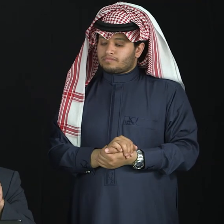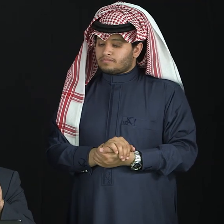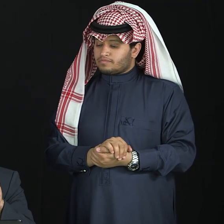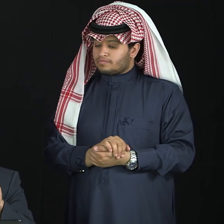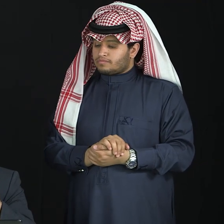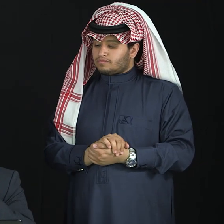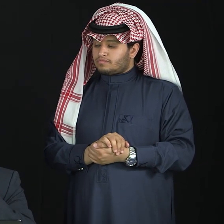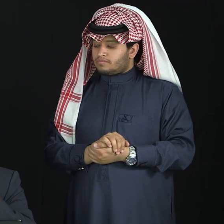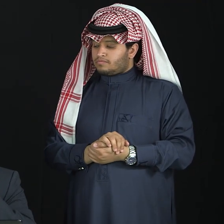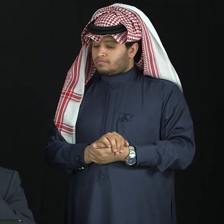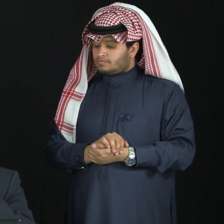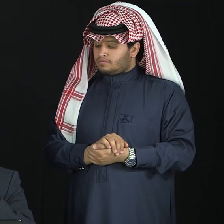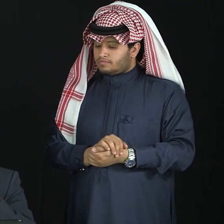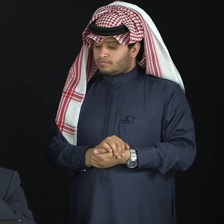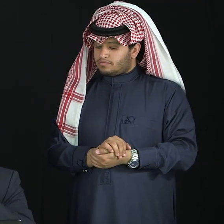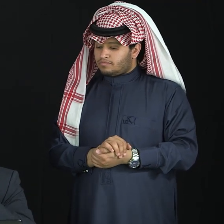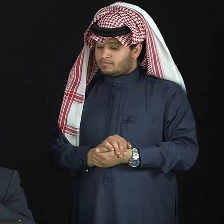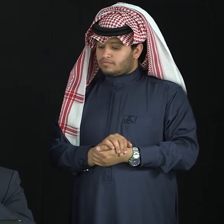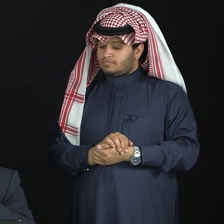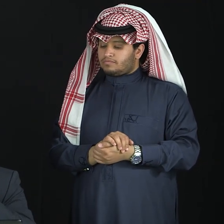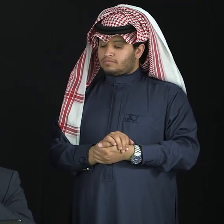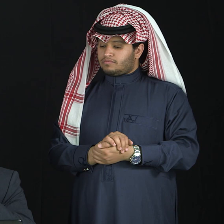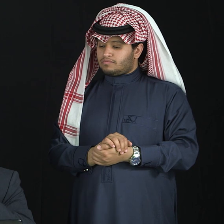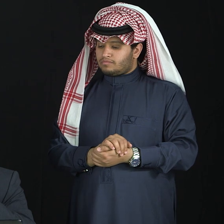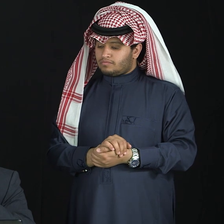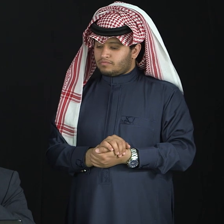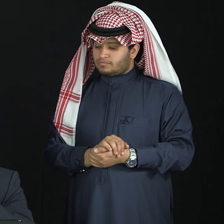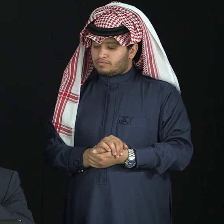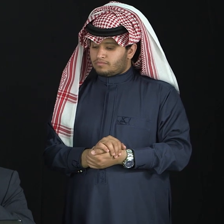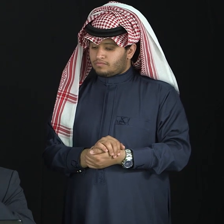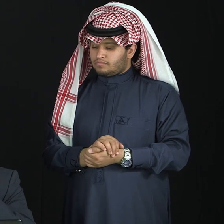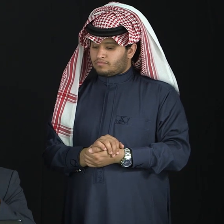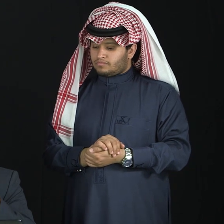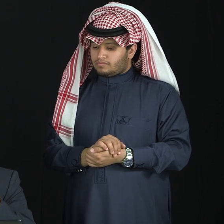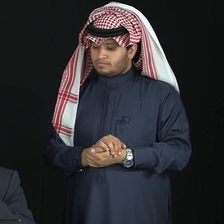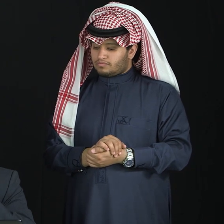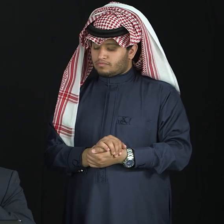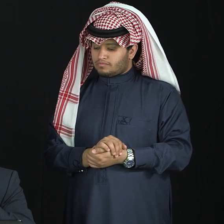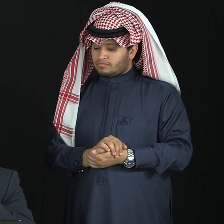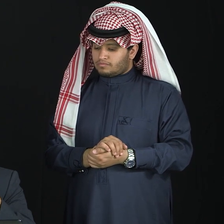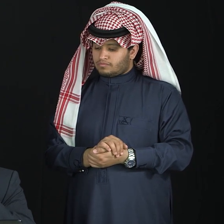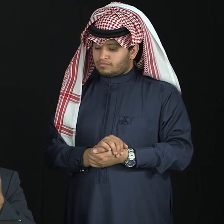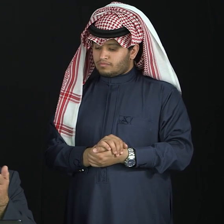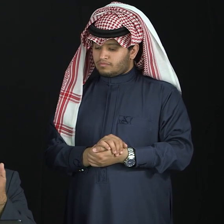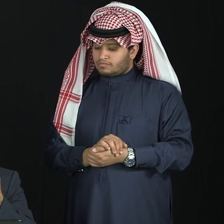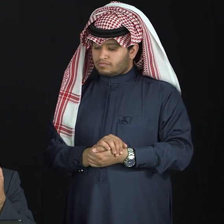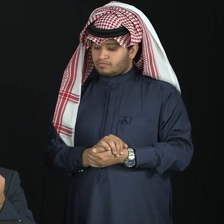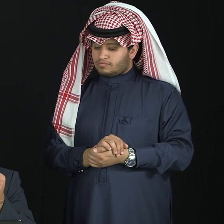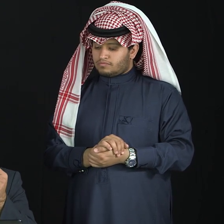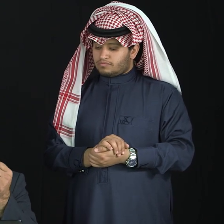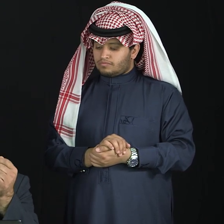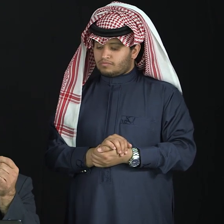18 to 19, will equal in reading a hearing student at the age of 8 to 9.